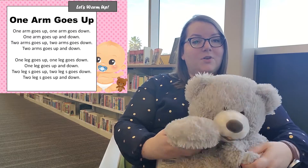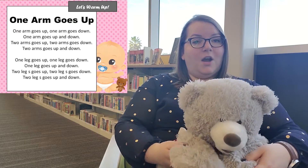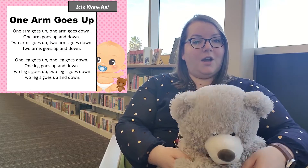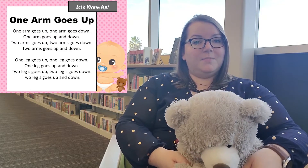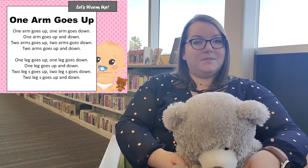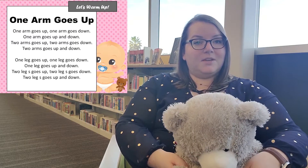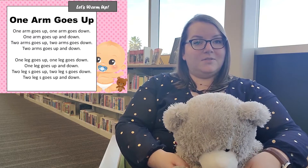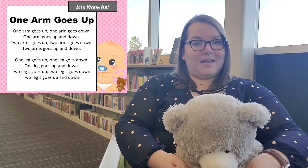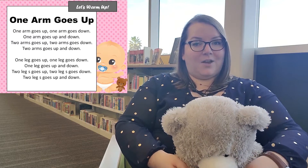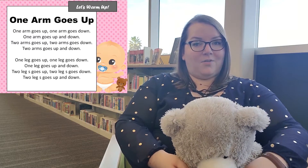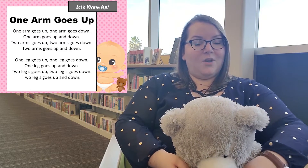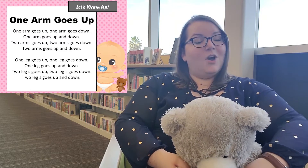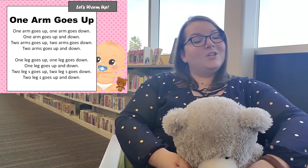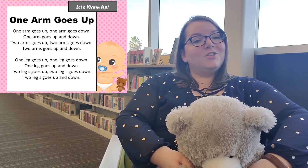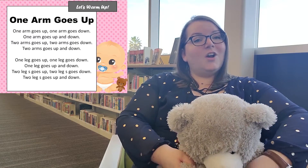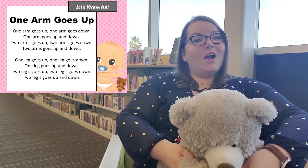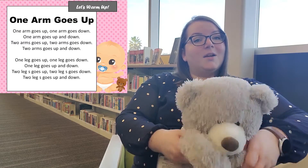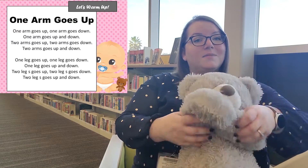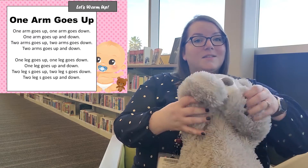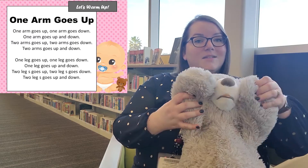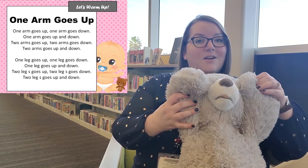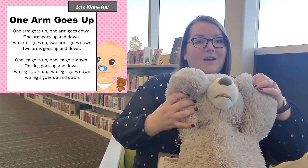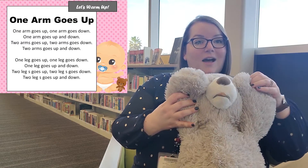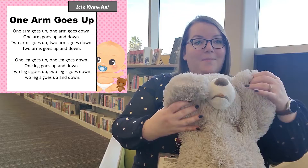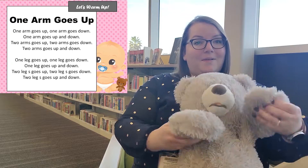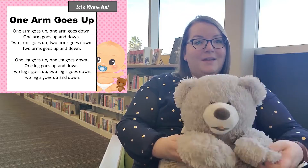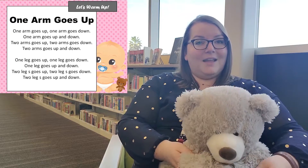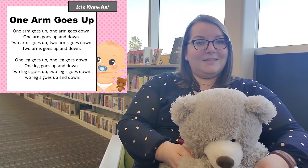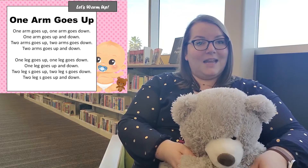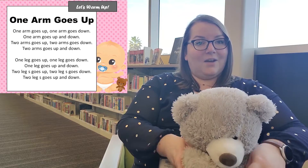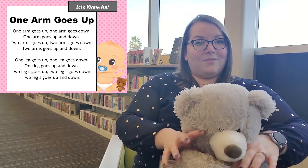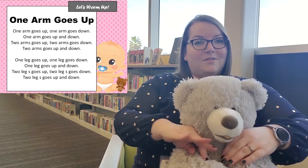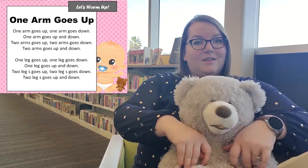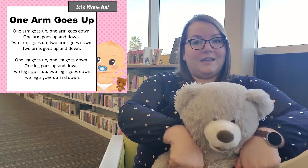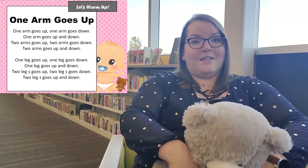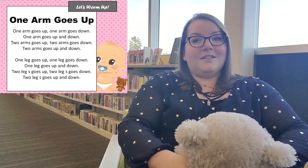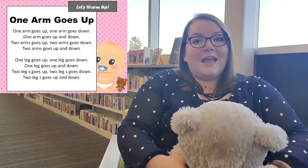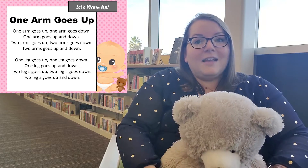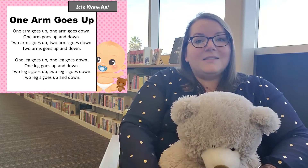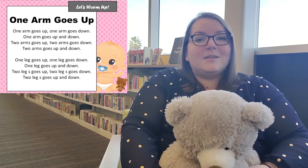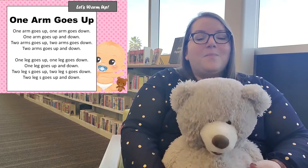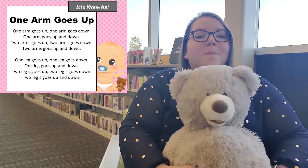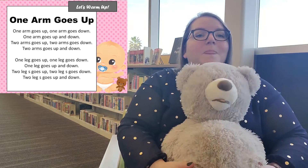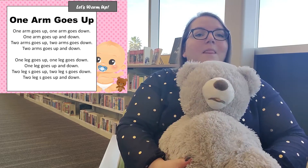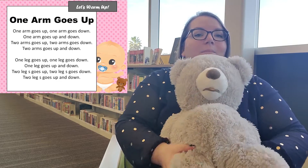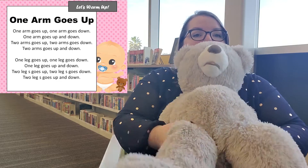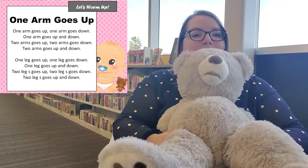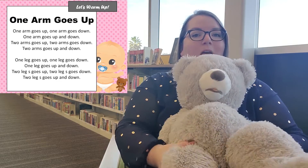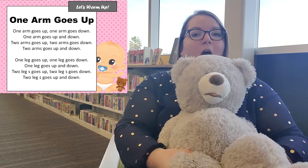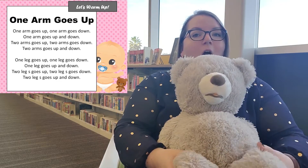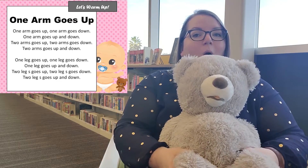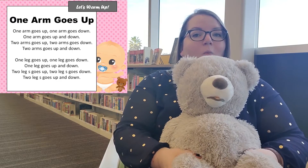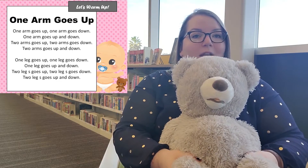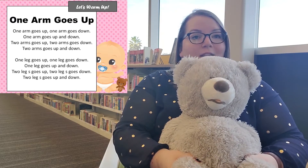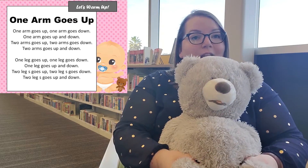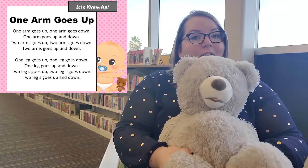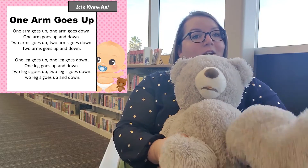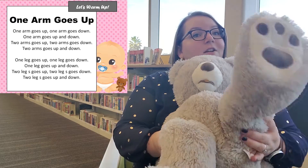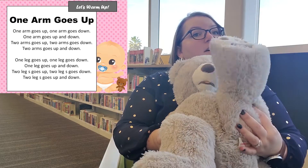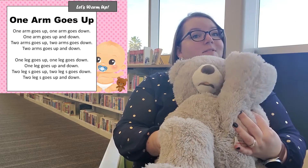arms go down two arms go up and down now the legs one leg goes